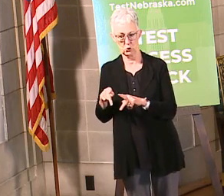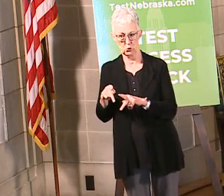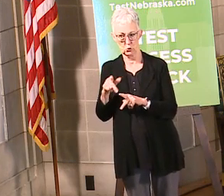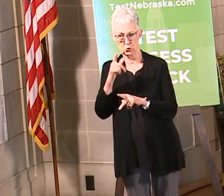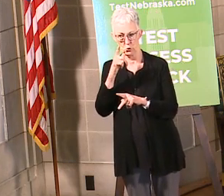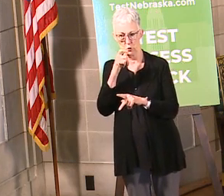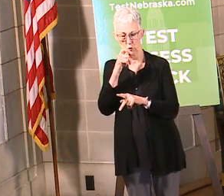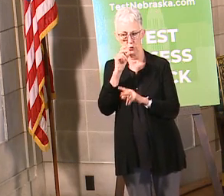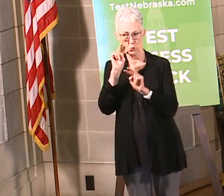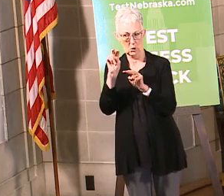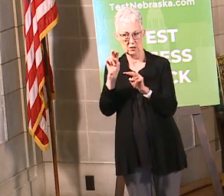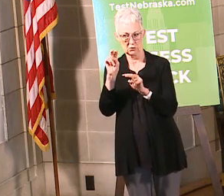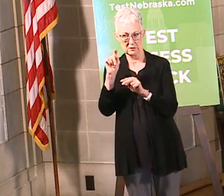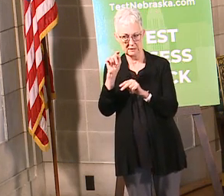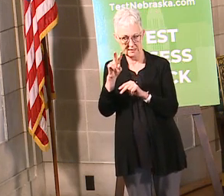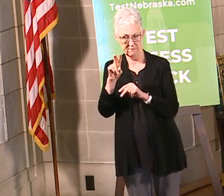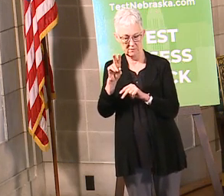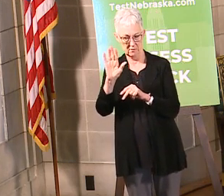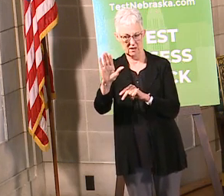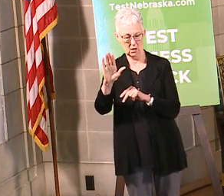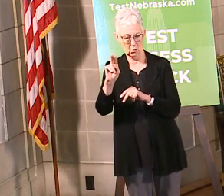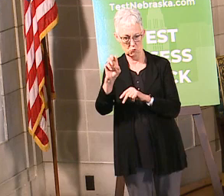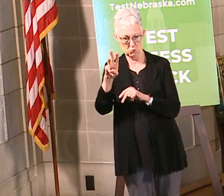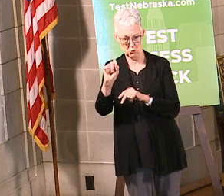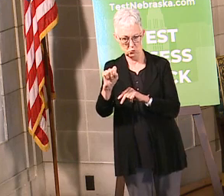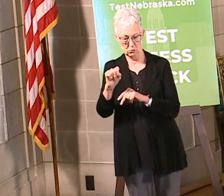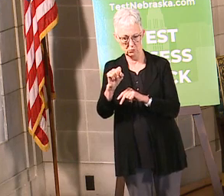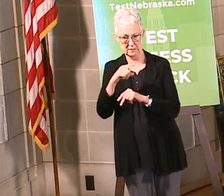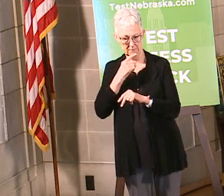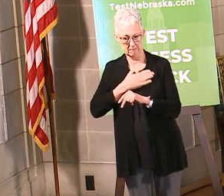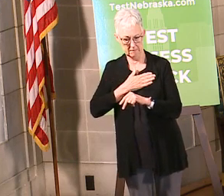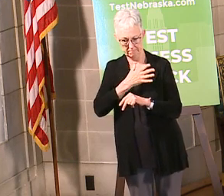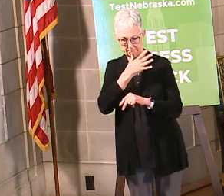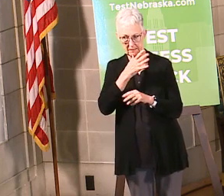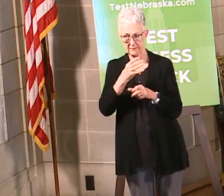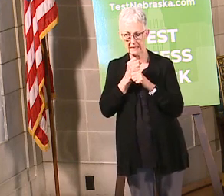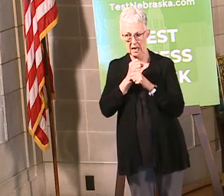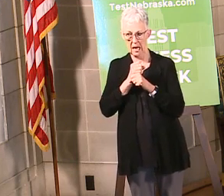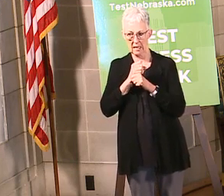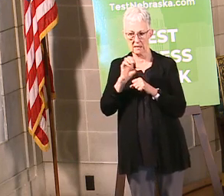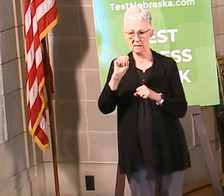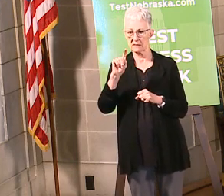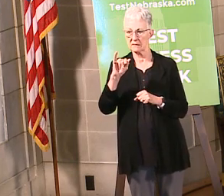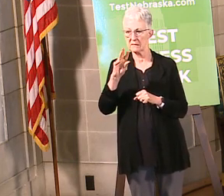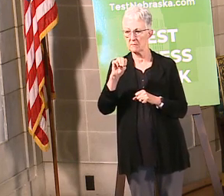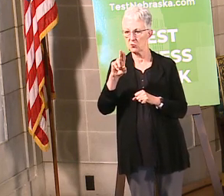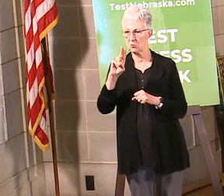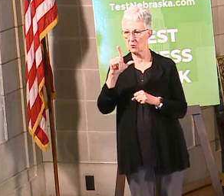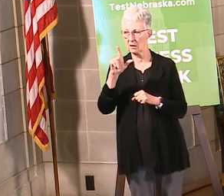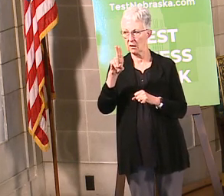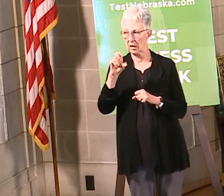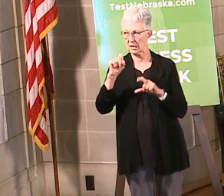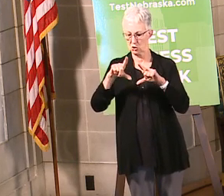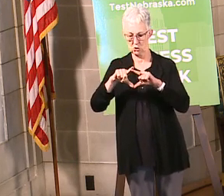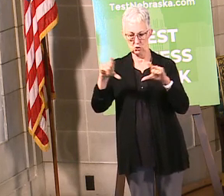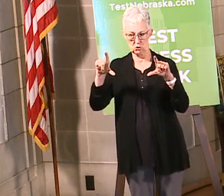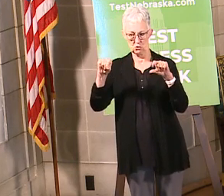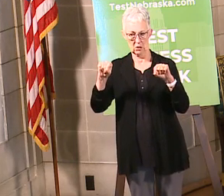said, I got a stimulus check for my deceased mother. What should I do to return that? That, I don't know off the top of my head, but